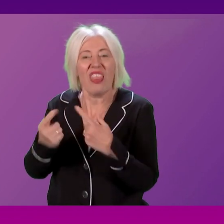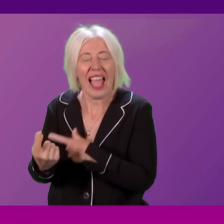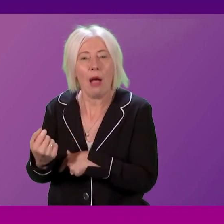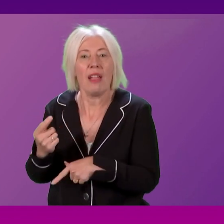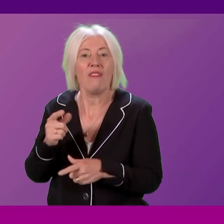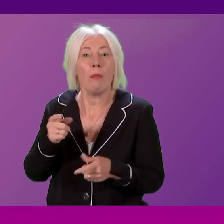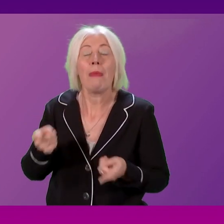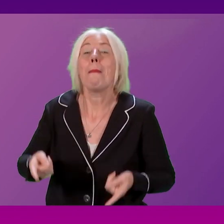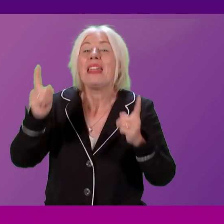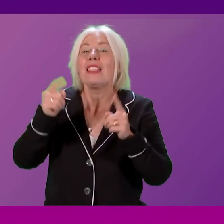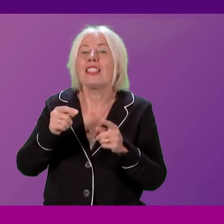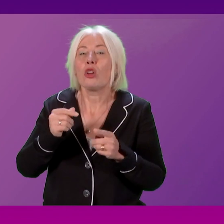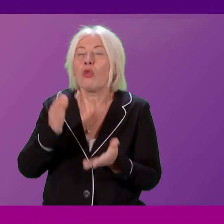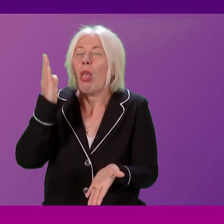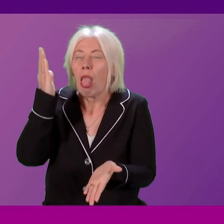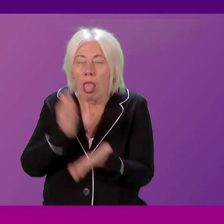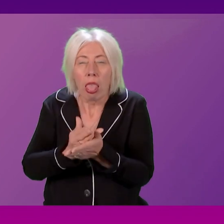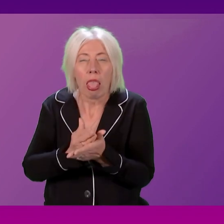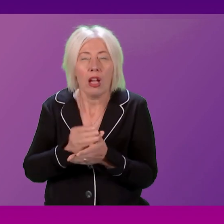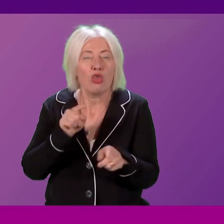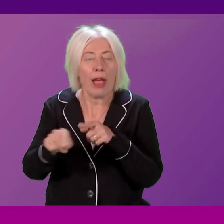who intentionally mislead in the future?